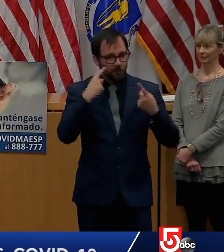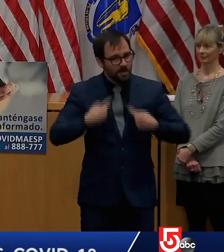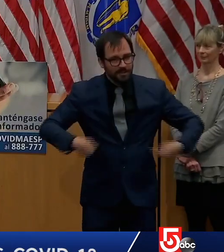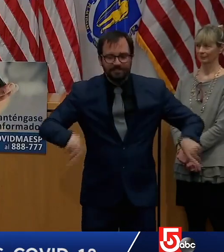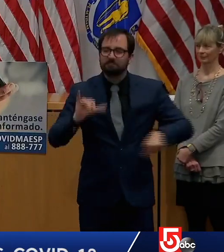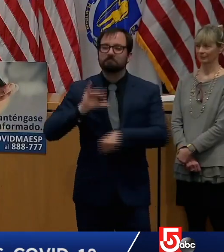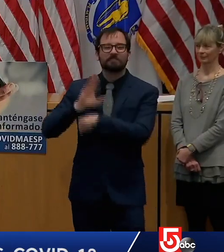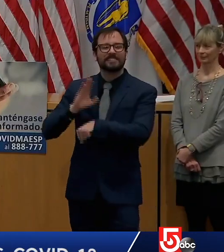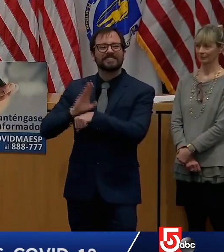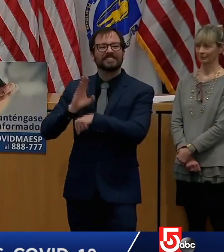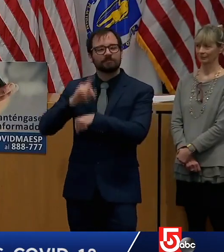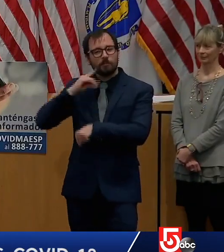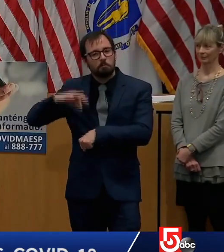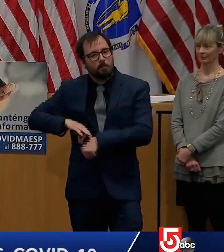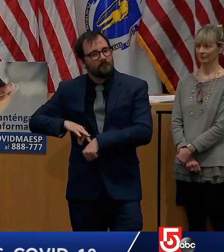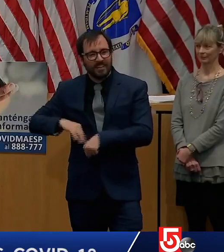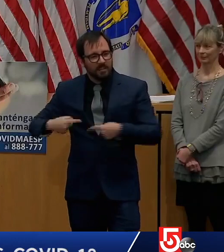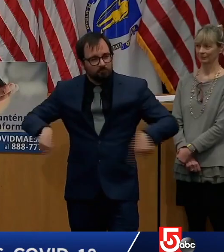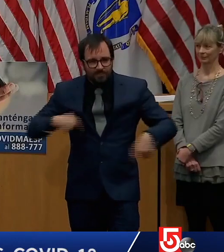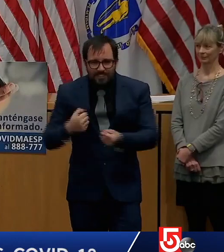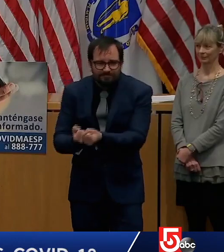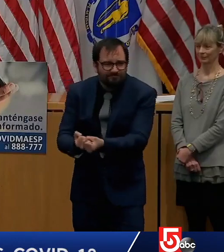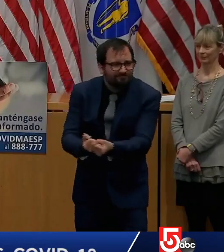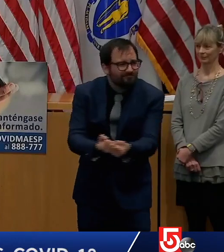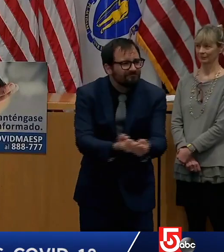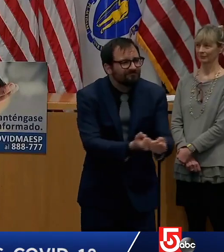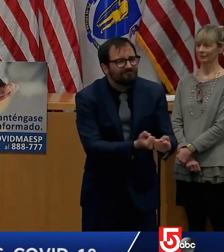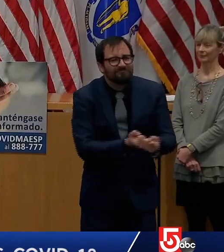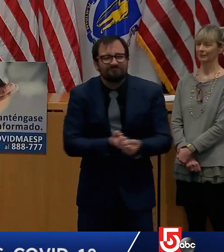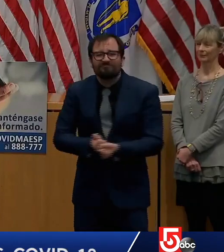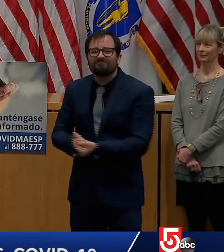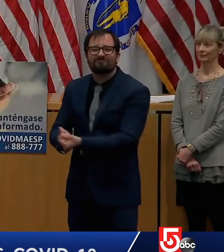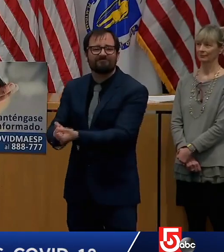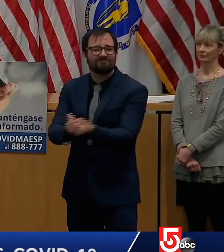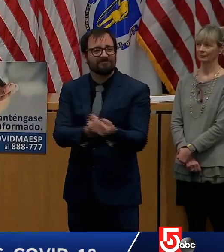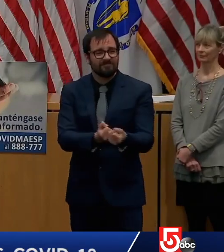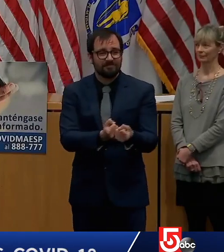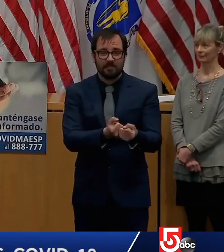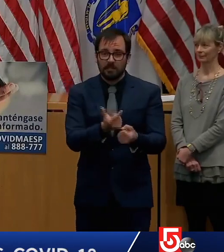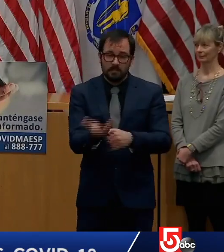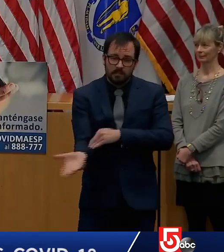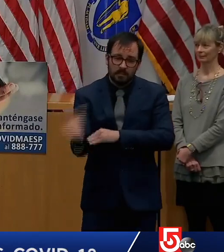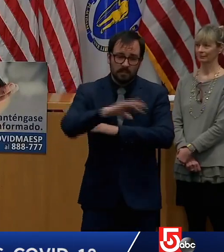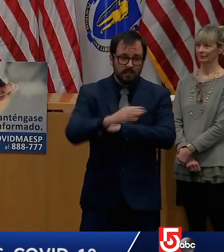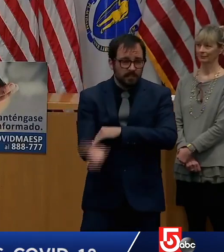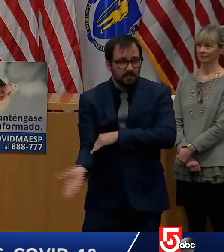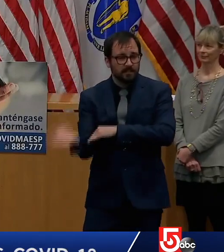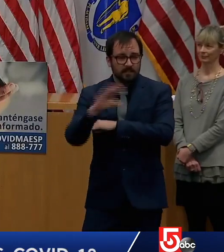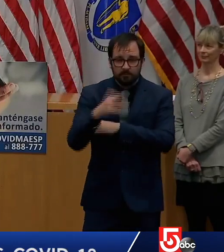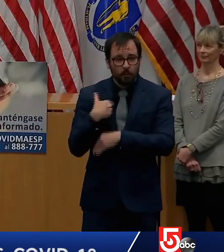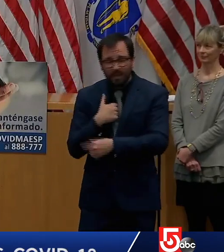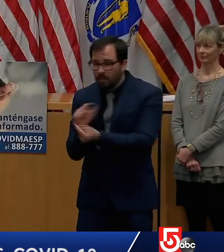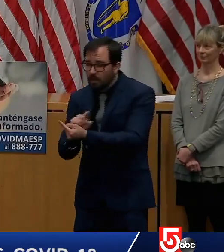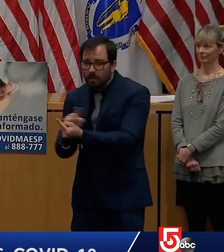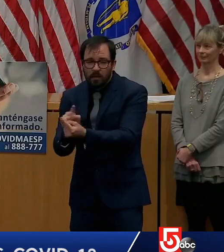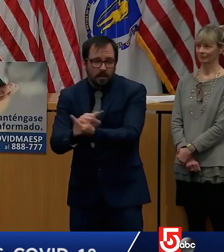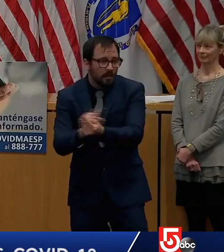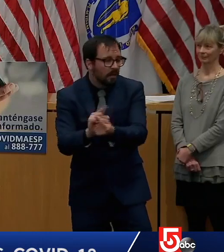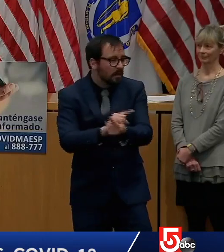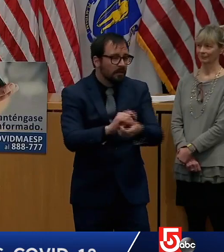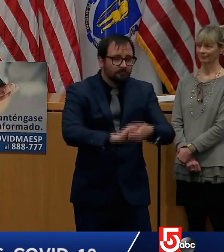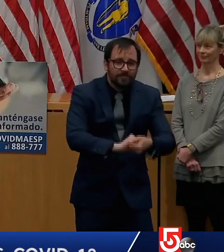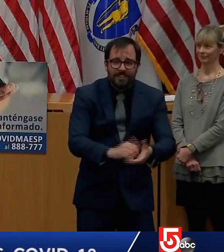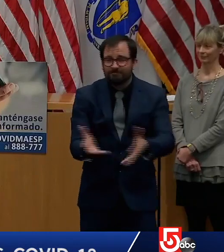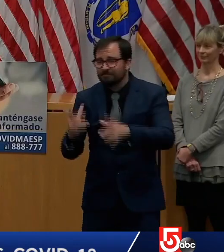around 9 o'clock at night. And they were all over the Commonwealth. And we hugged, shook hands with, took pictures with, talked to, met with,